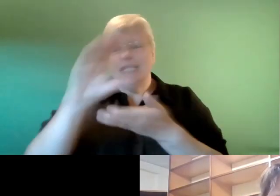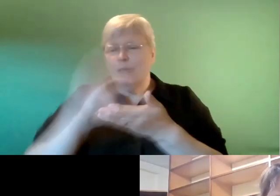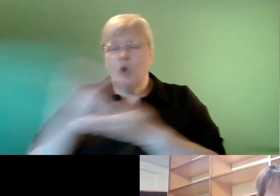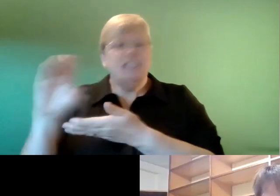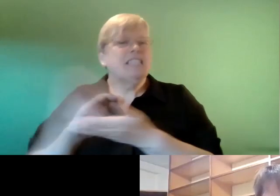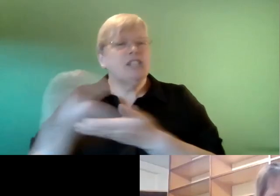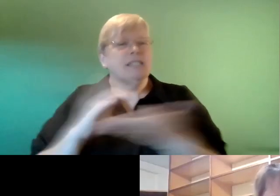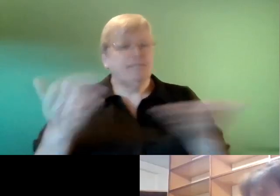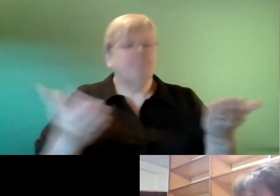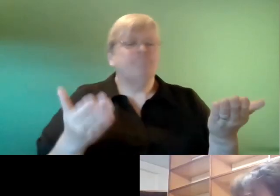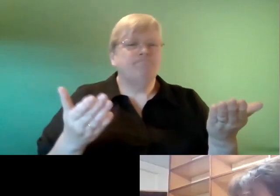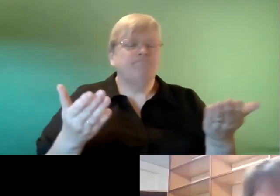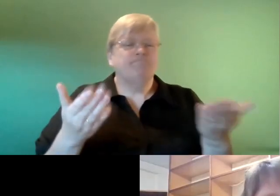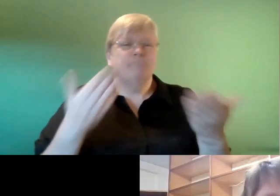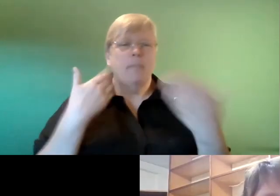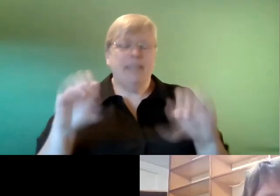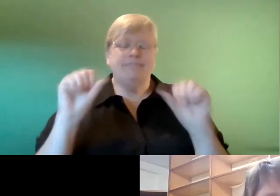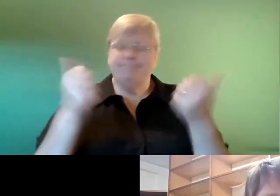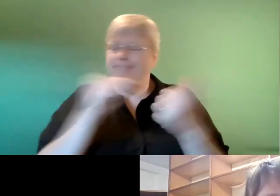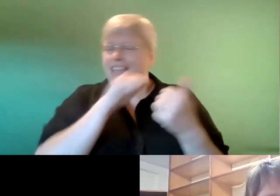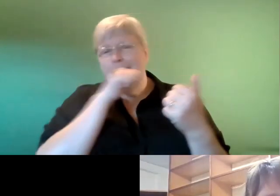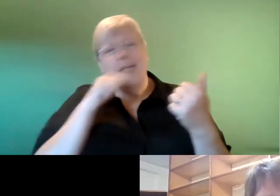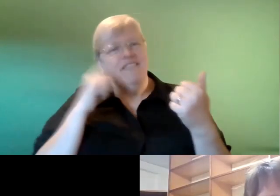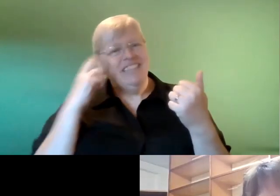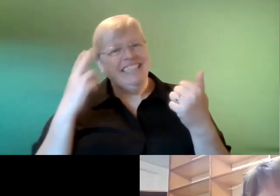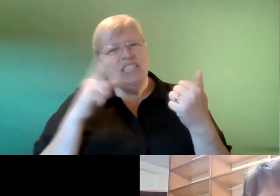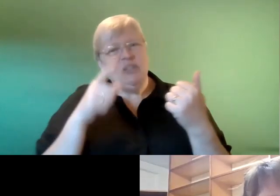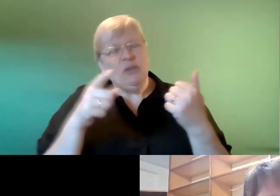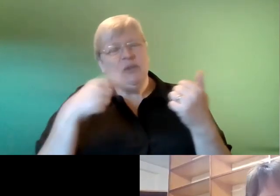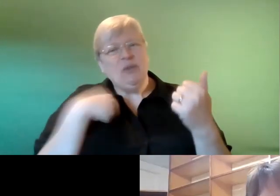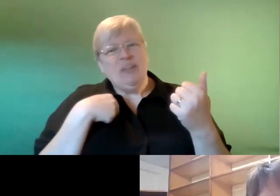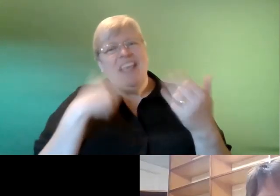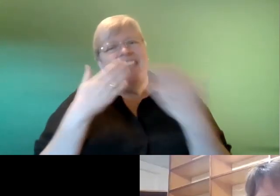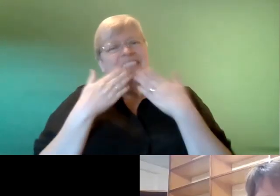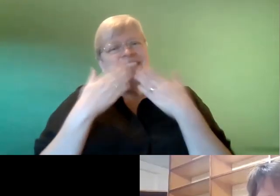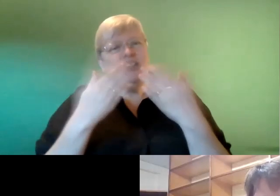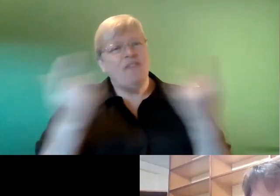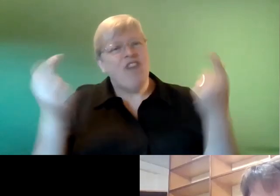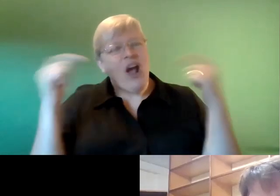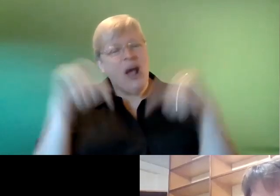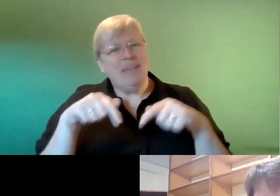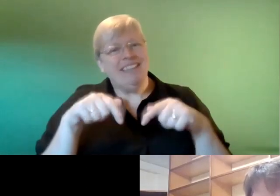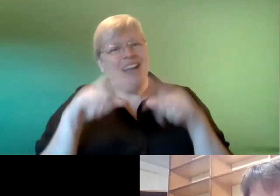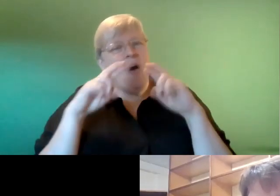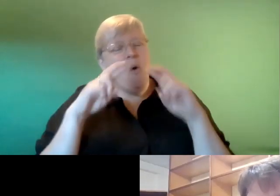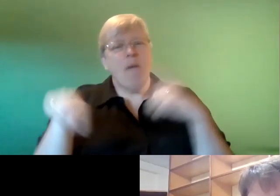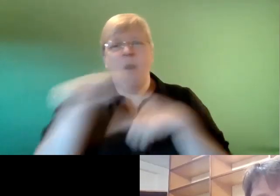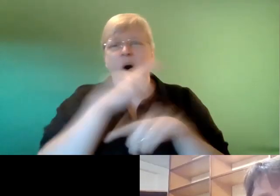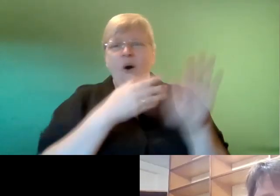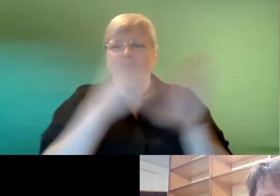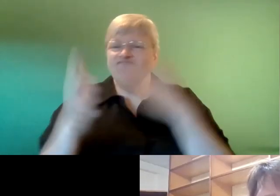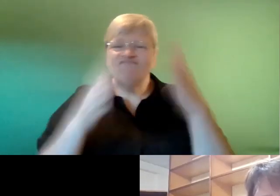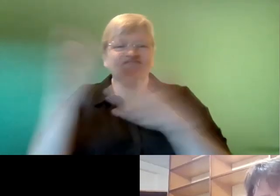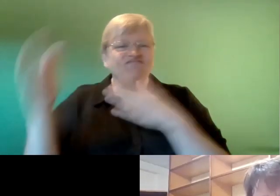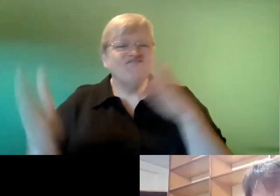donors um yeah it's been it's been lovely to see you and thank you ever so much for coming and yeah hope you'll hope you'll all go get